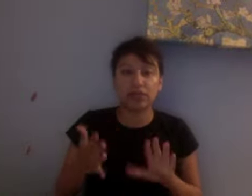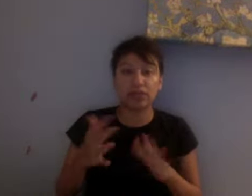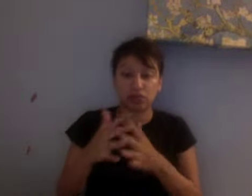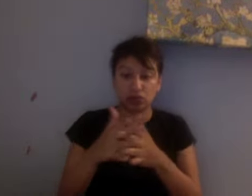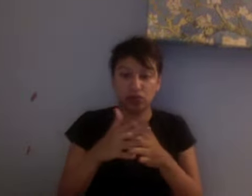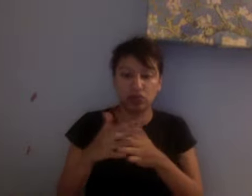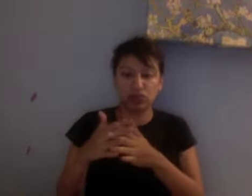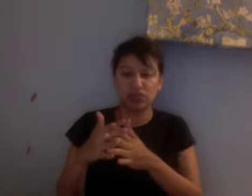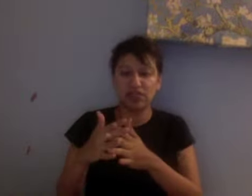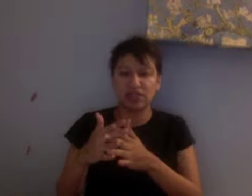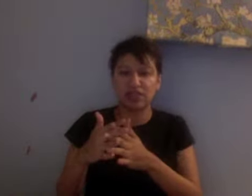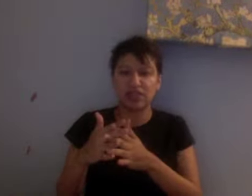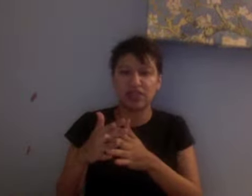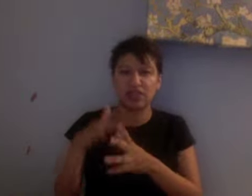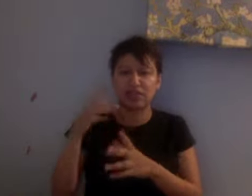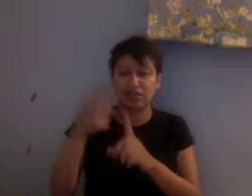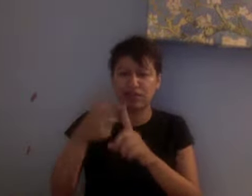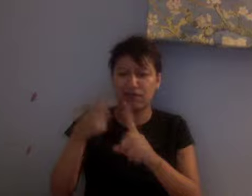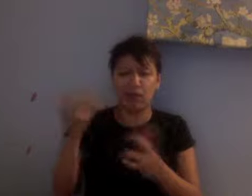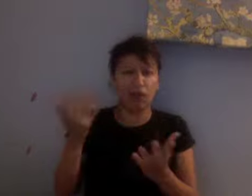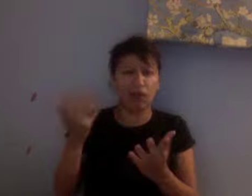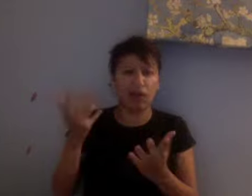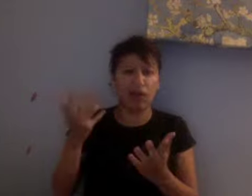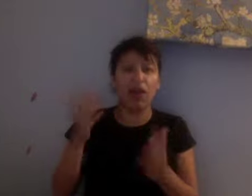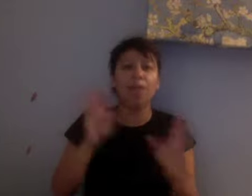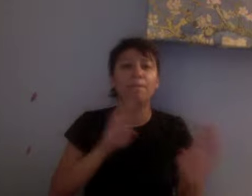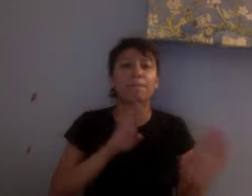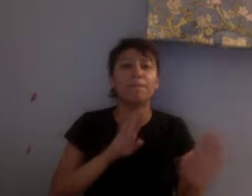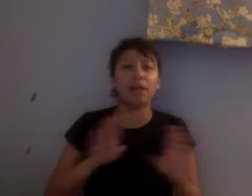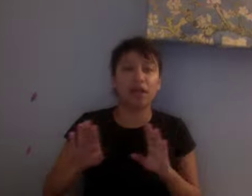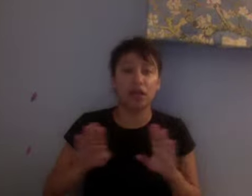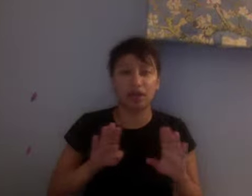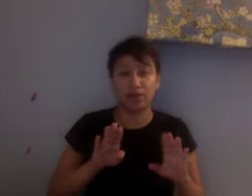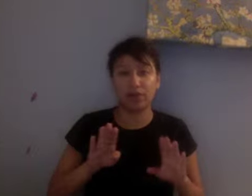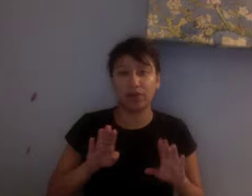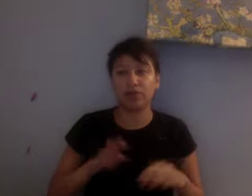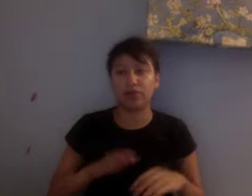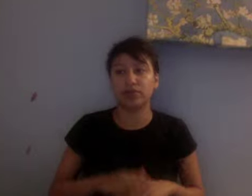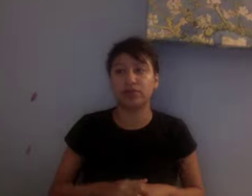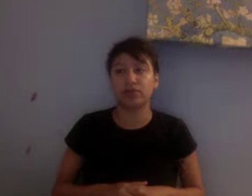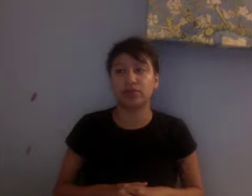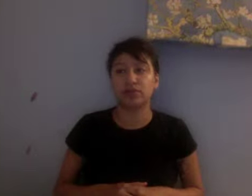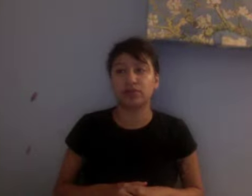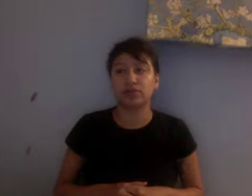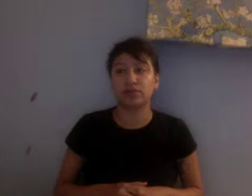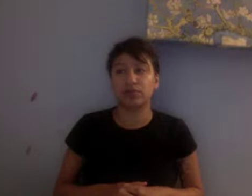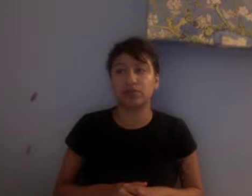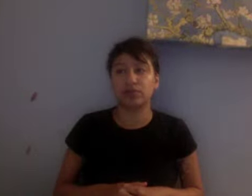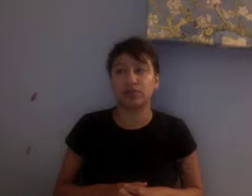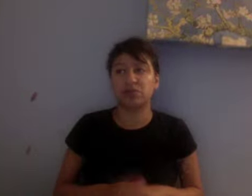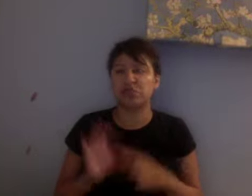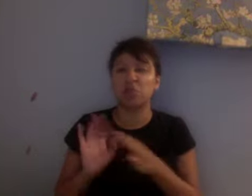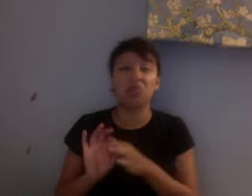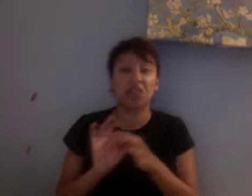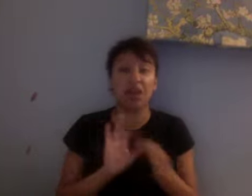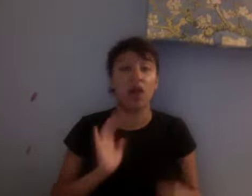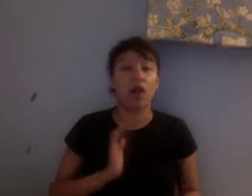Not maybe primary cause, but a related cause. Could be something that has to do with our behavior. I wrote down a couple of years. Smoking on the test